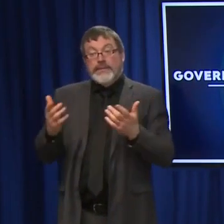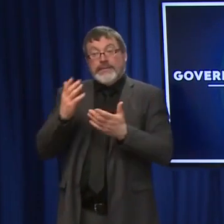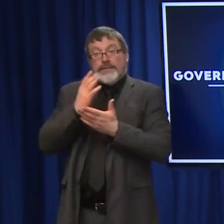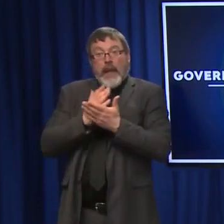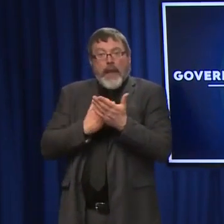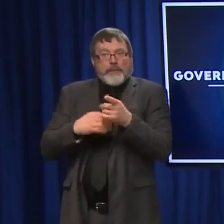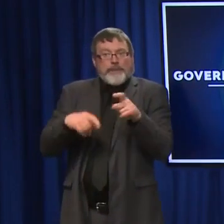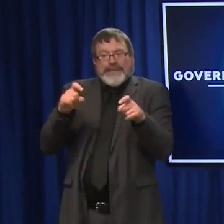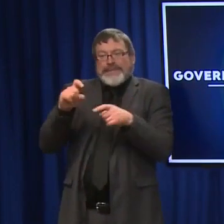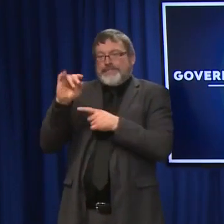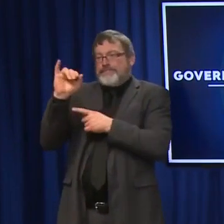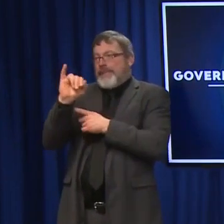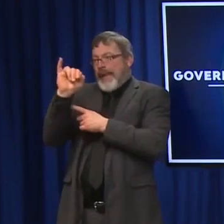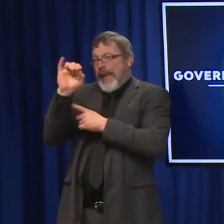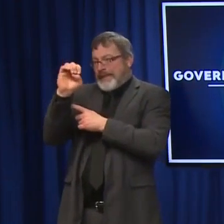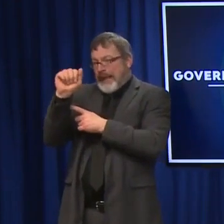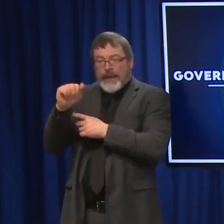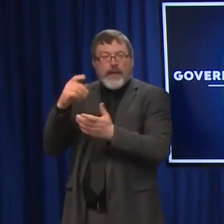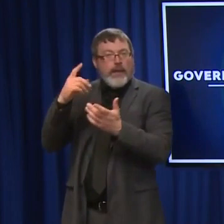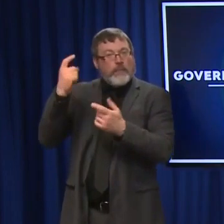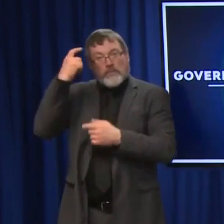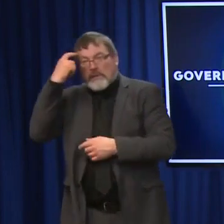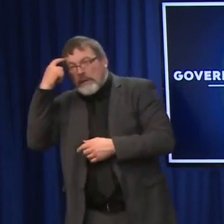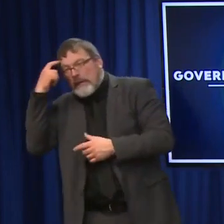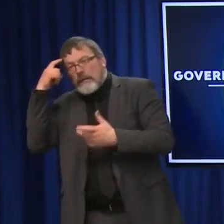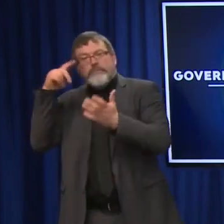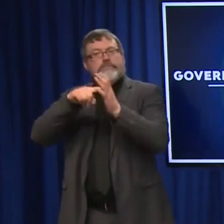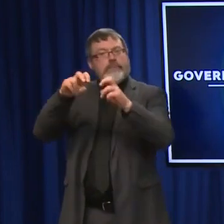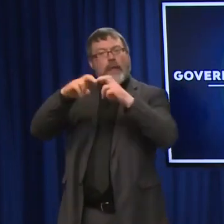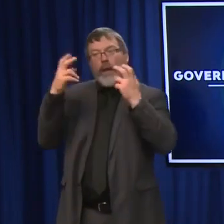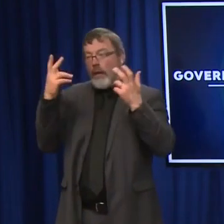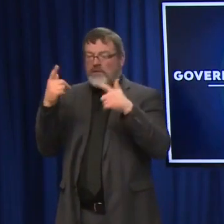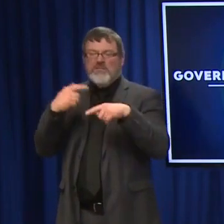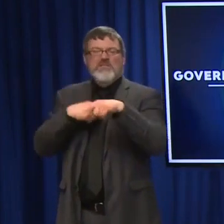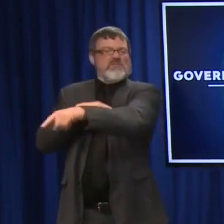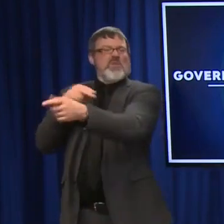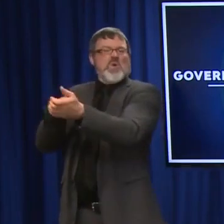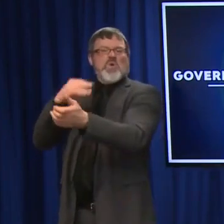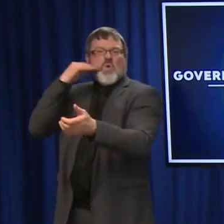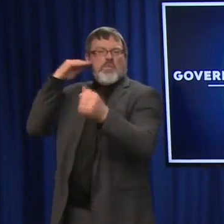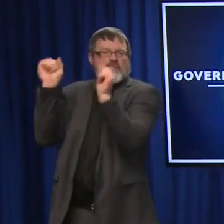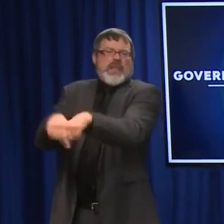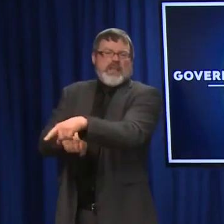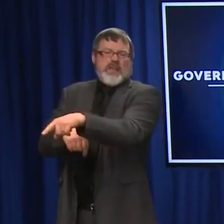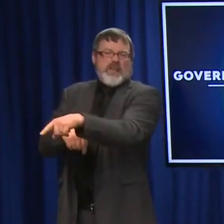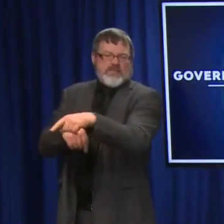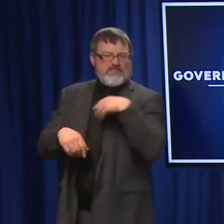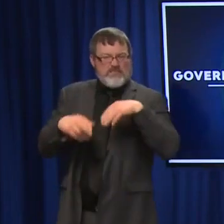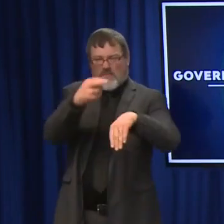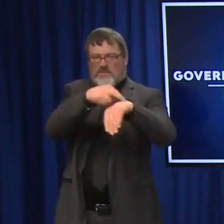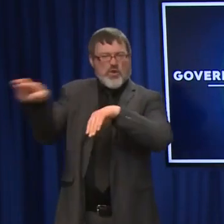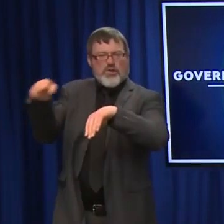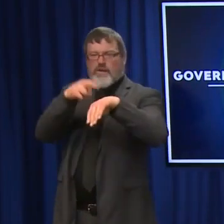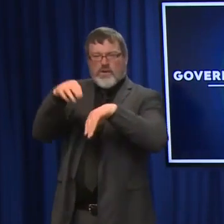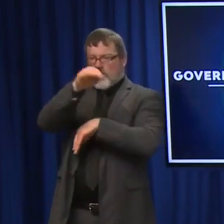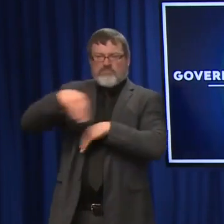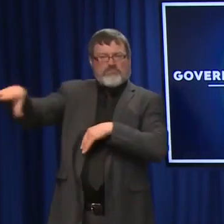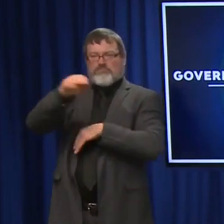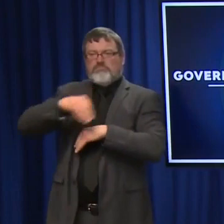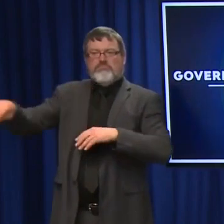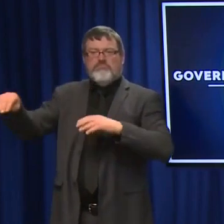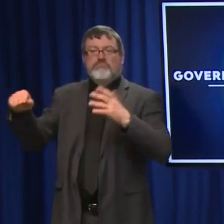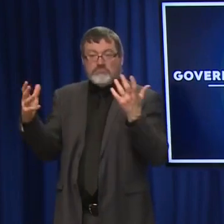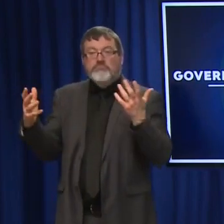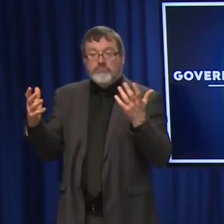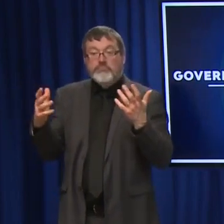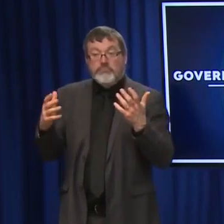behavioral and mental health issues, if there's long-term care needs, we're trying to get those folks moved forward. If there's folks with COVID but don't need a full overnight stay, or maybe